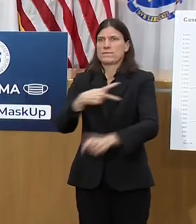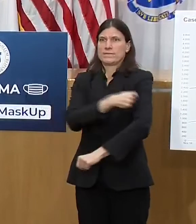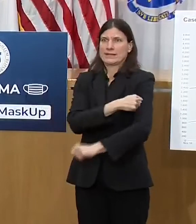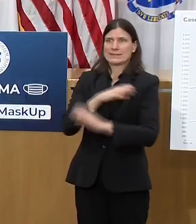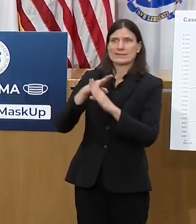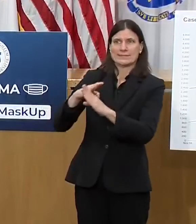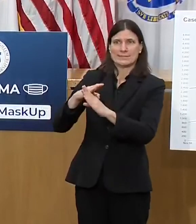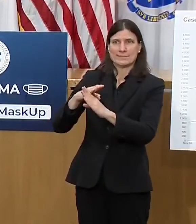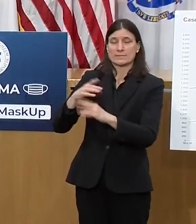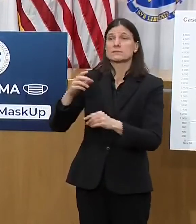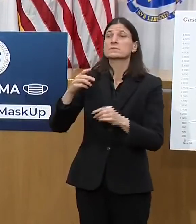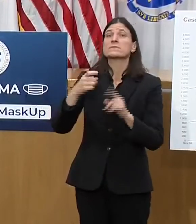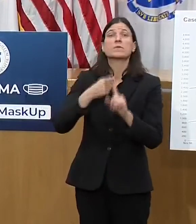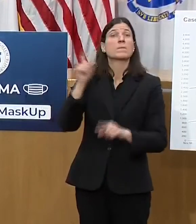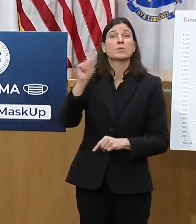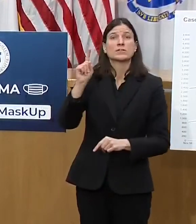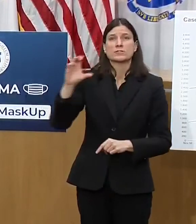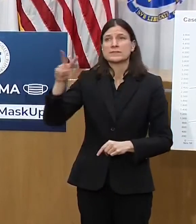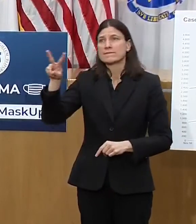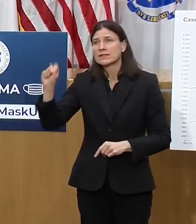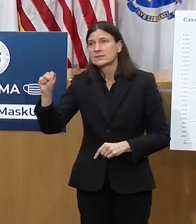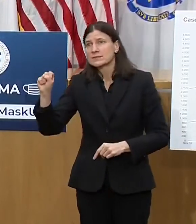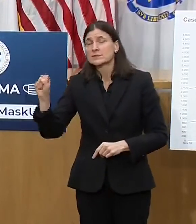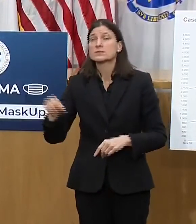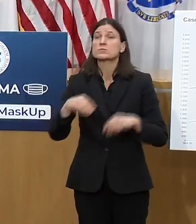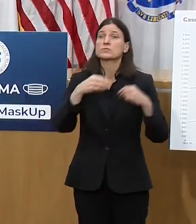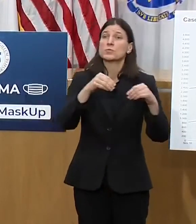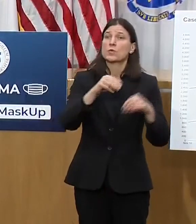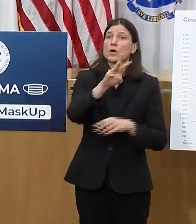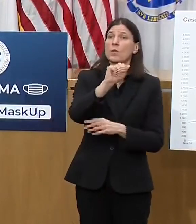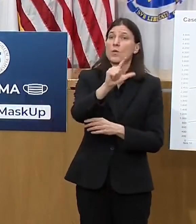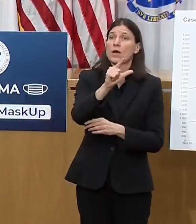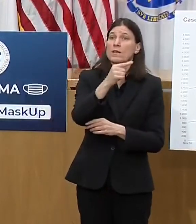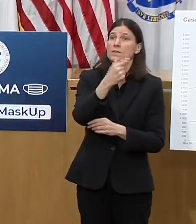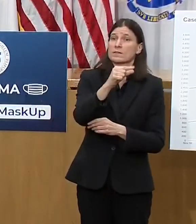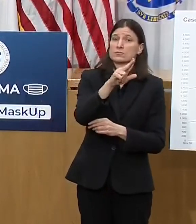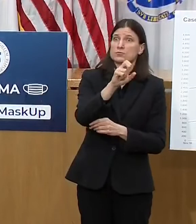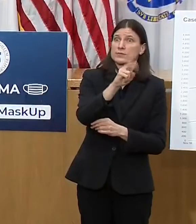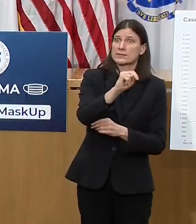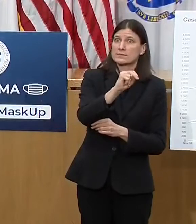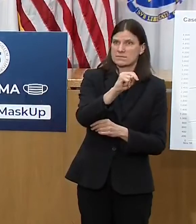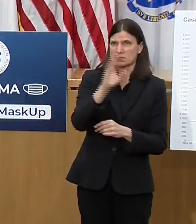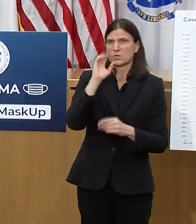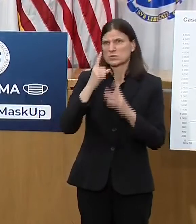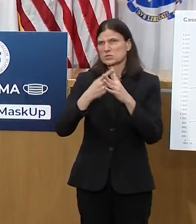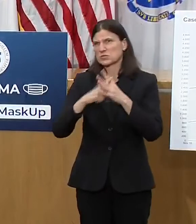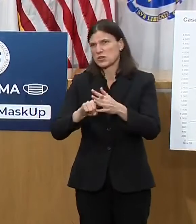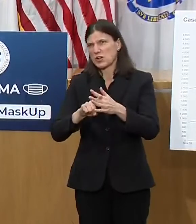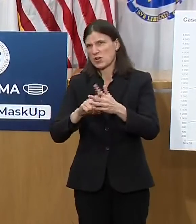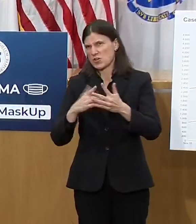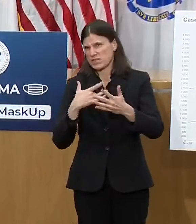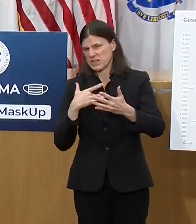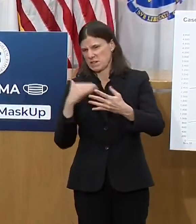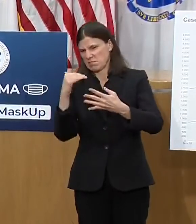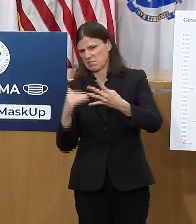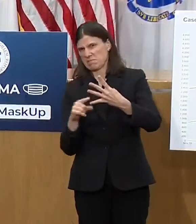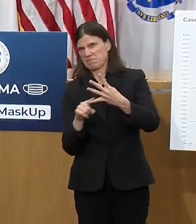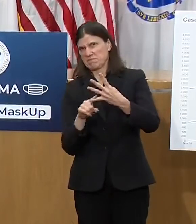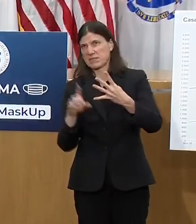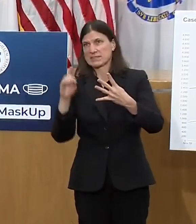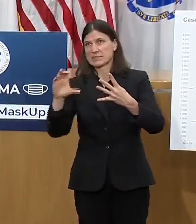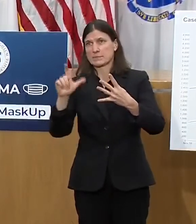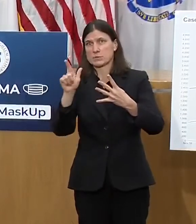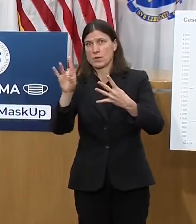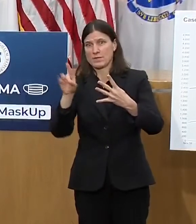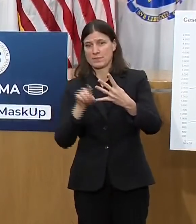around the 28th of December. And pending the approval of Moderna's emergency utilization authorization,